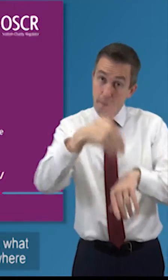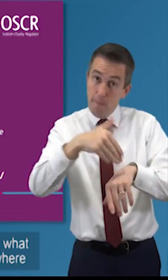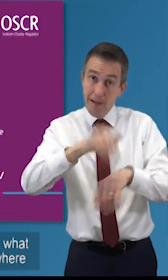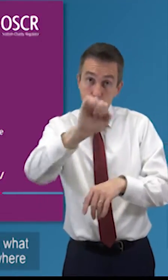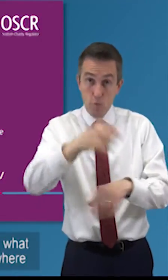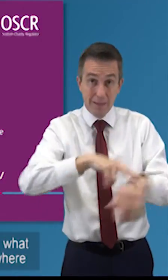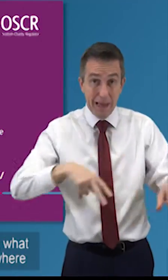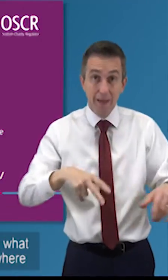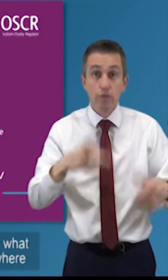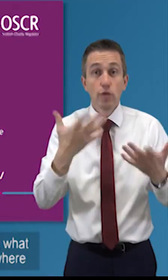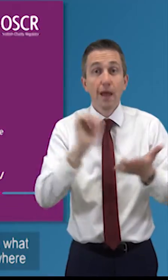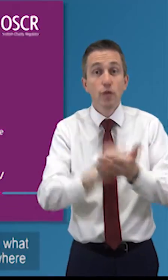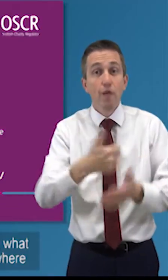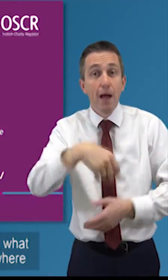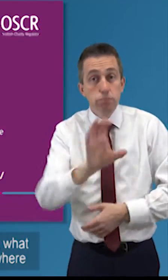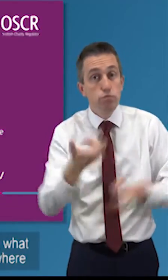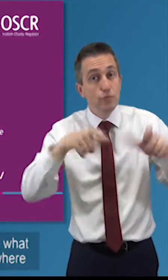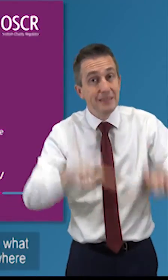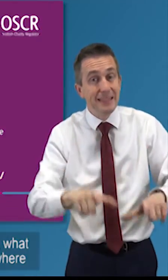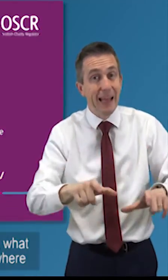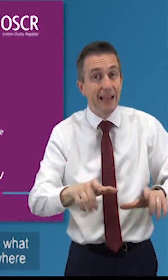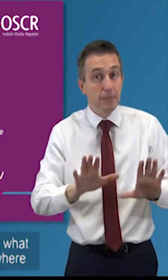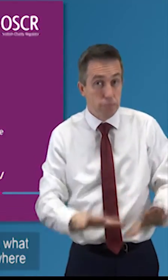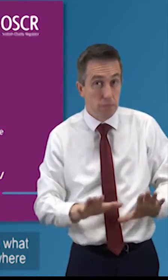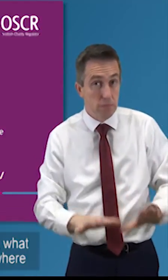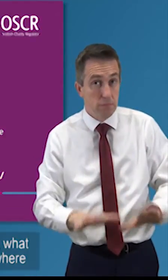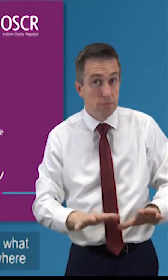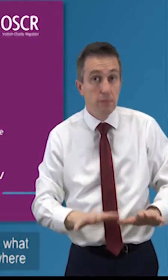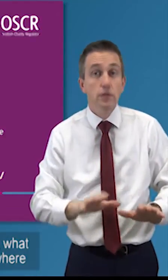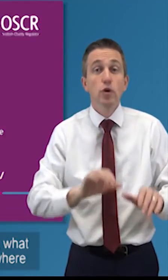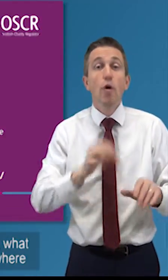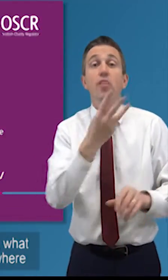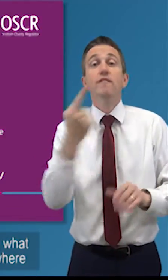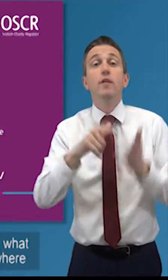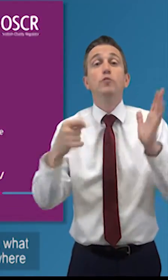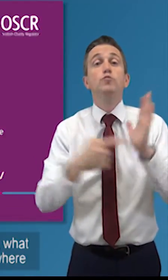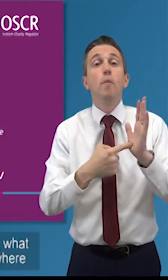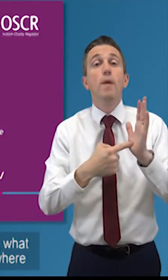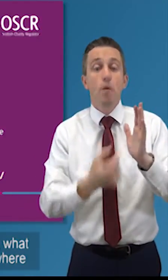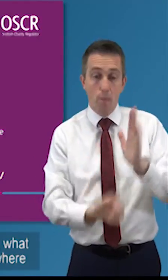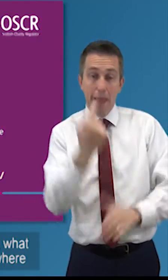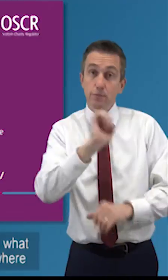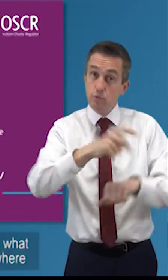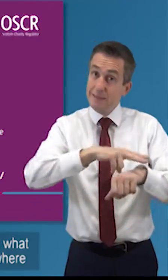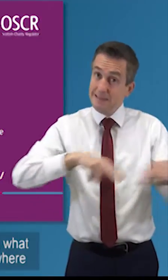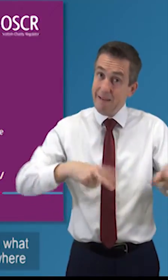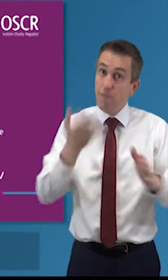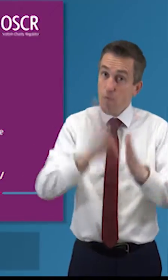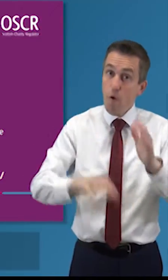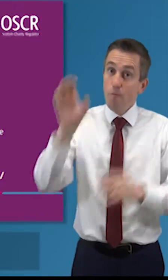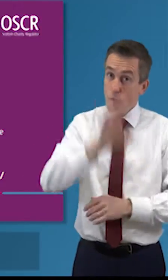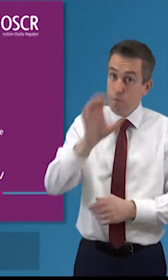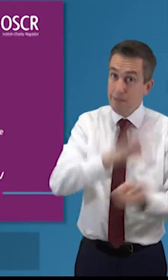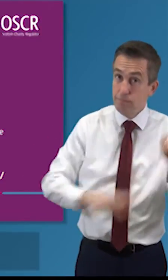eu nationals do they have settled status what happens to them on uh 31st october depending on